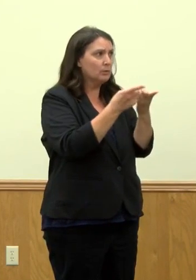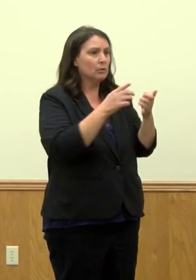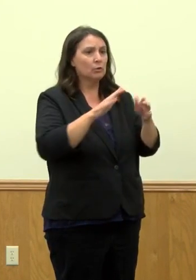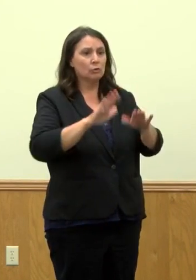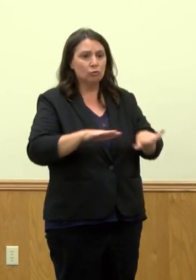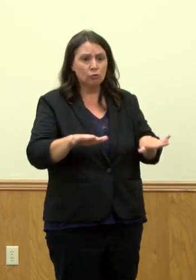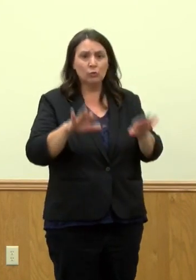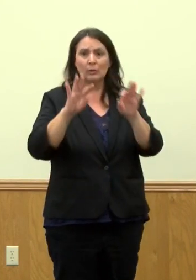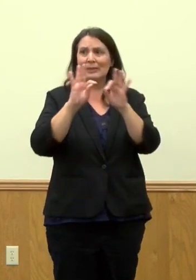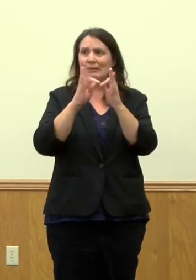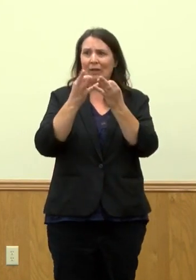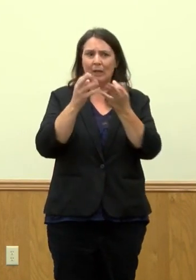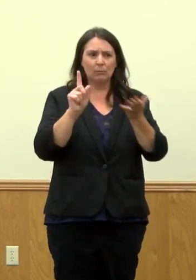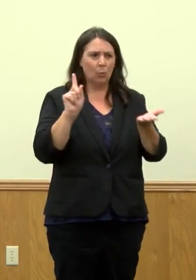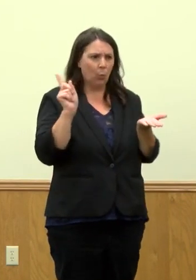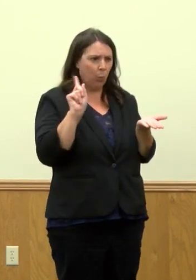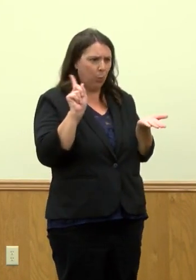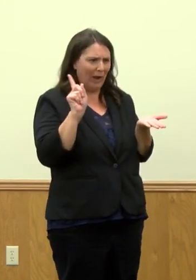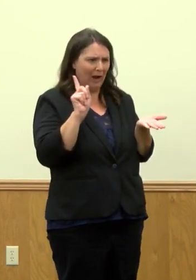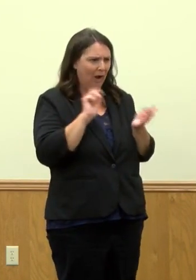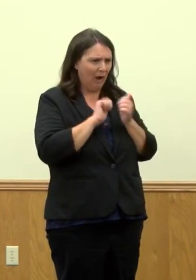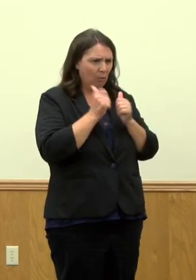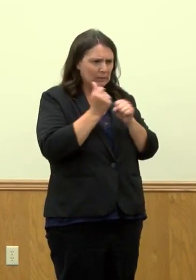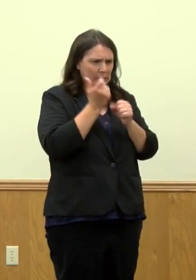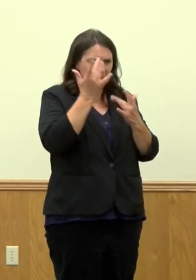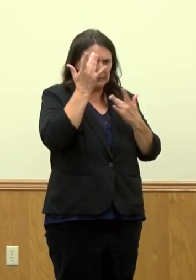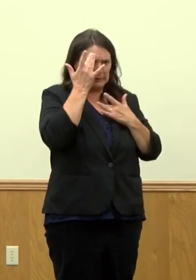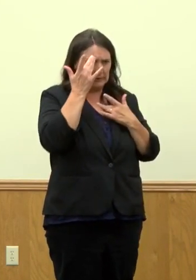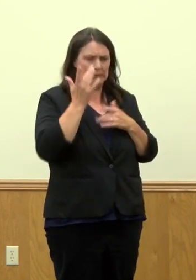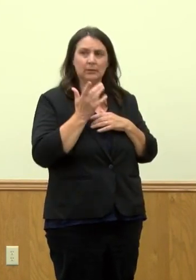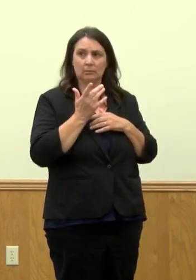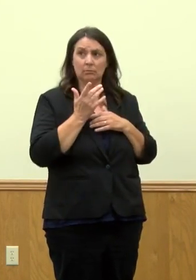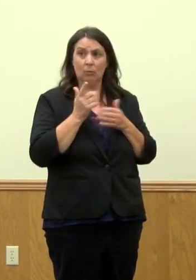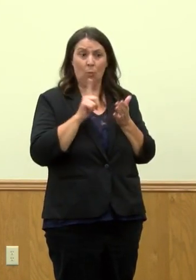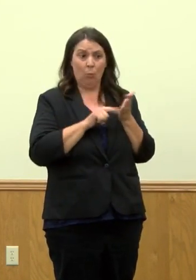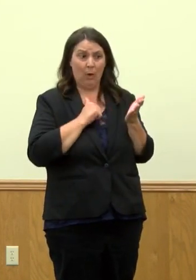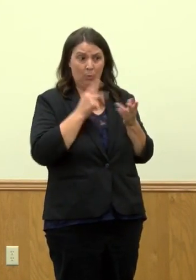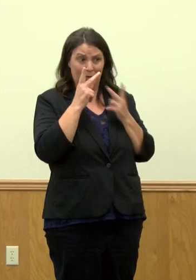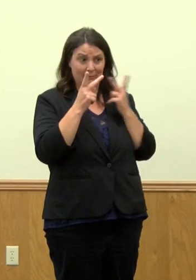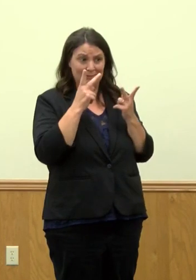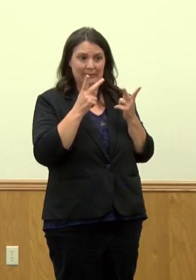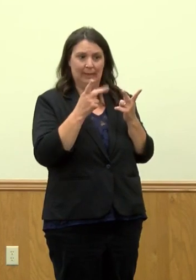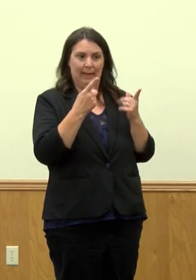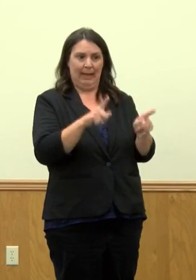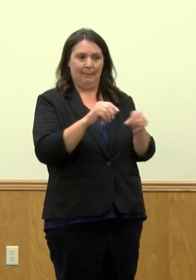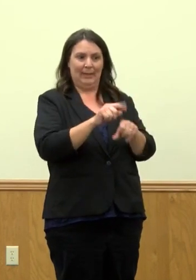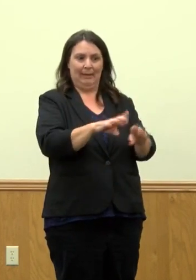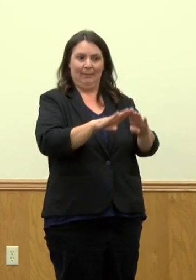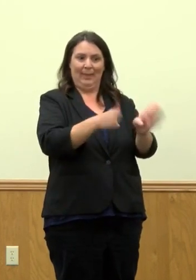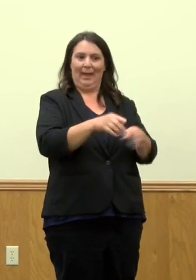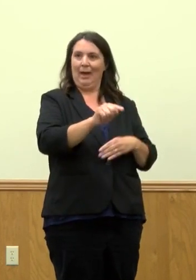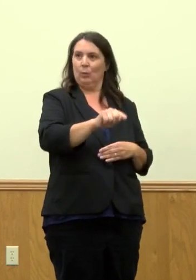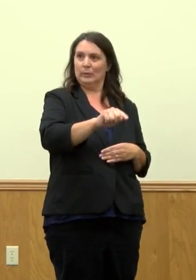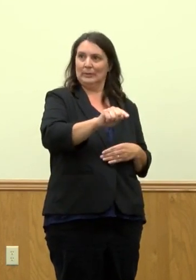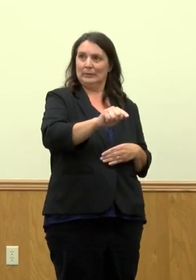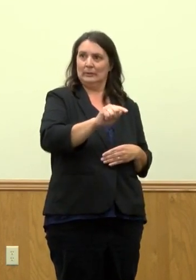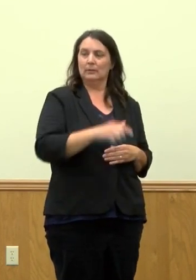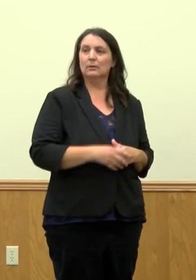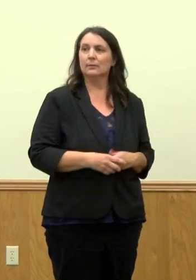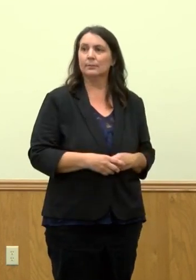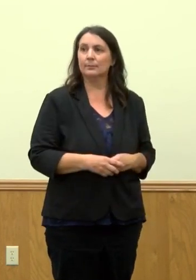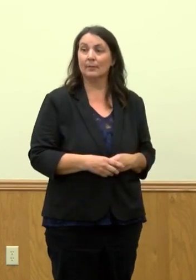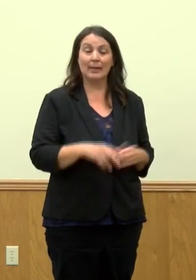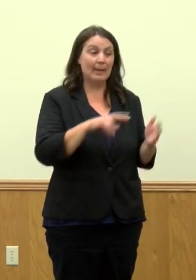understanding of where cases are coming from, how we can stem it. A lot of what we're seeing is household transmission. So it's not necessarily, again,